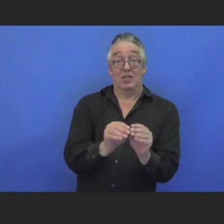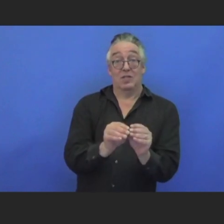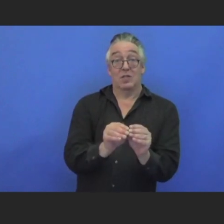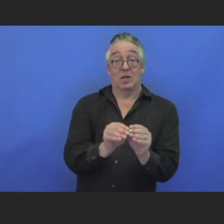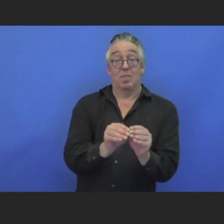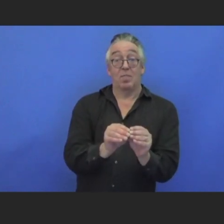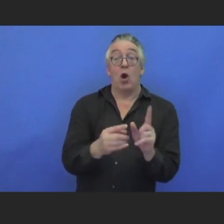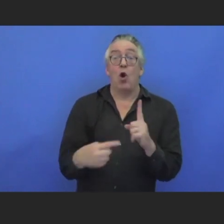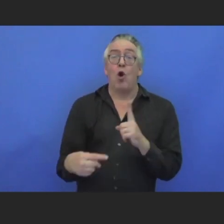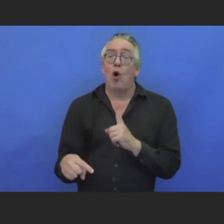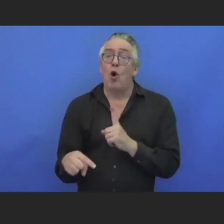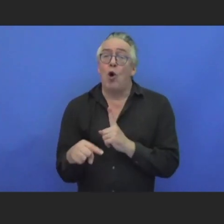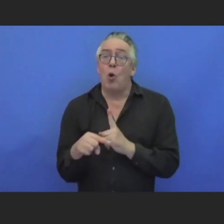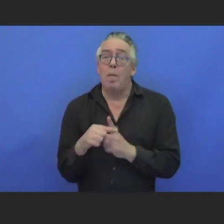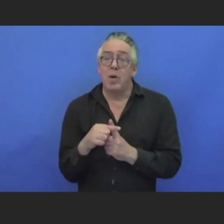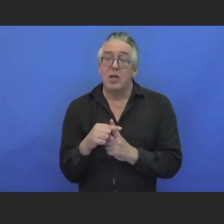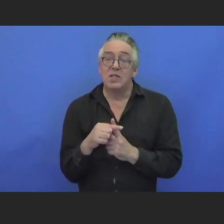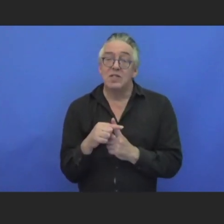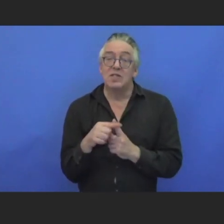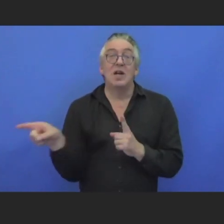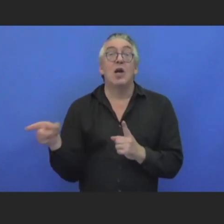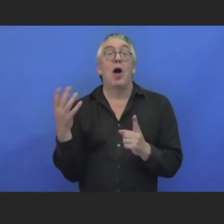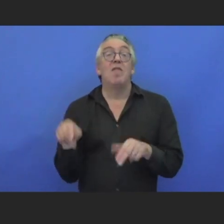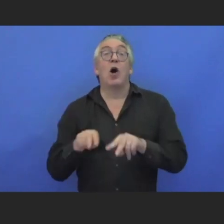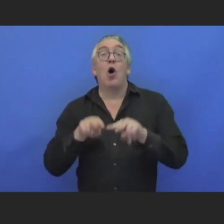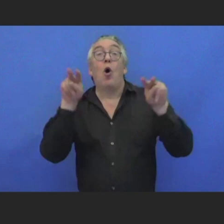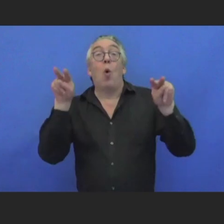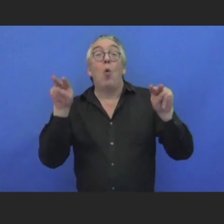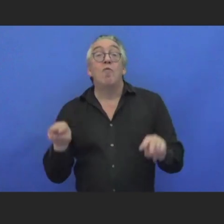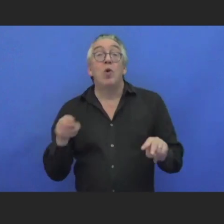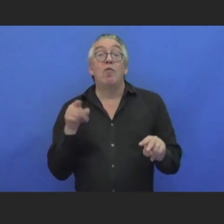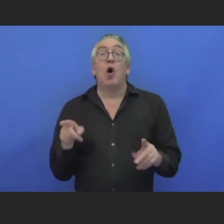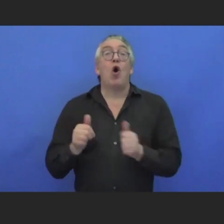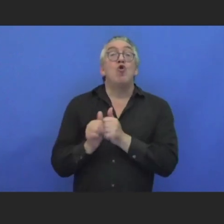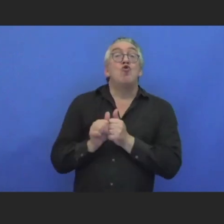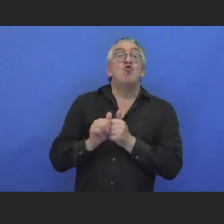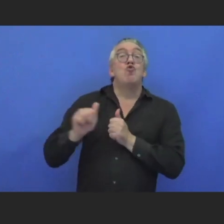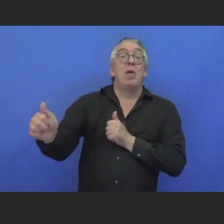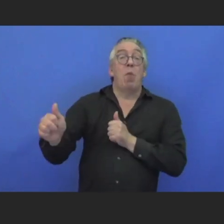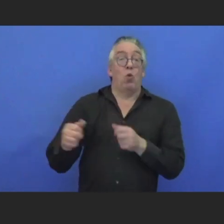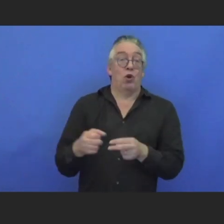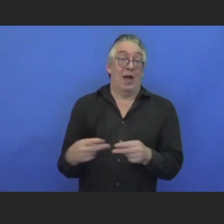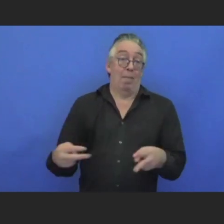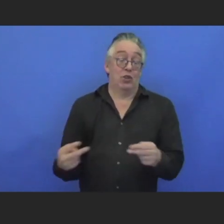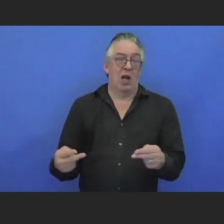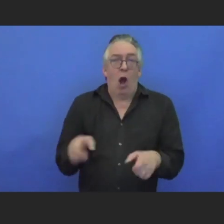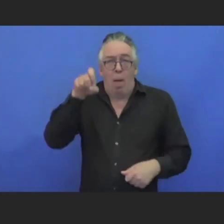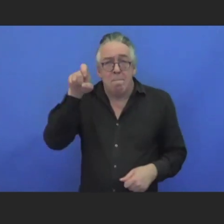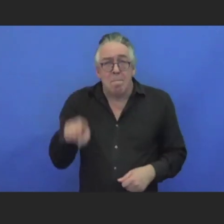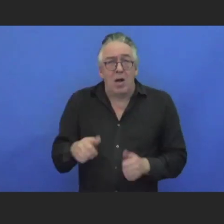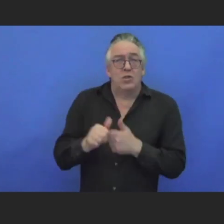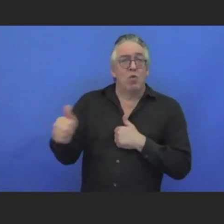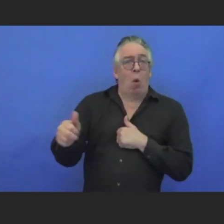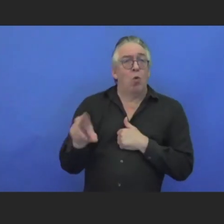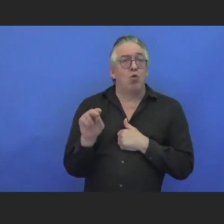an overview of remote captioning. It doesn't have to be remote remote, it can be on the outside, but it provides